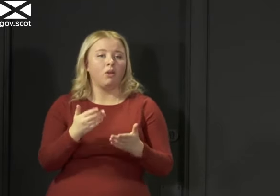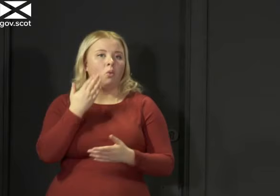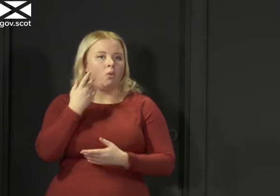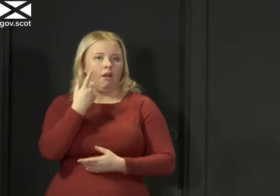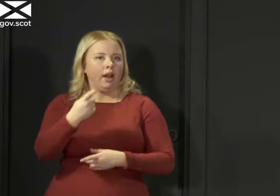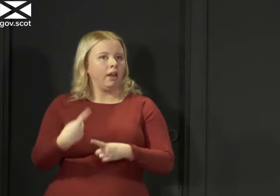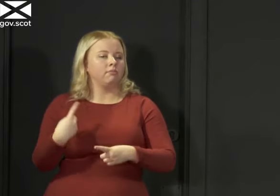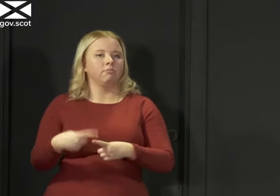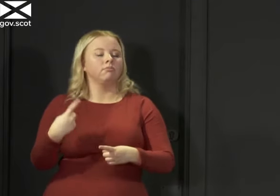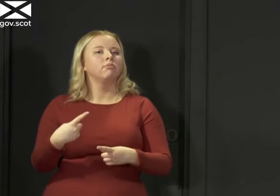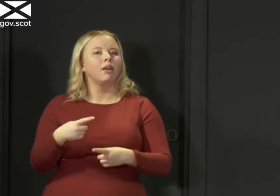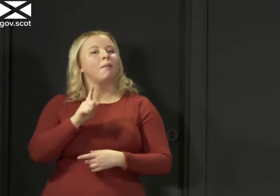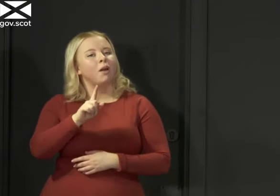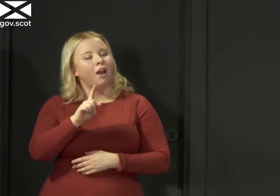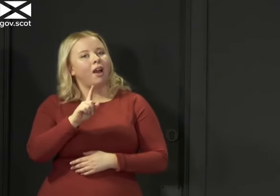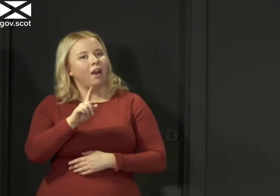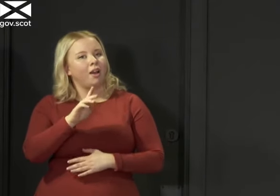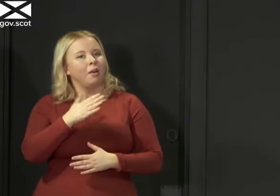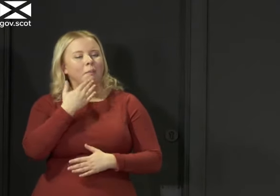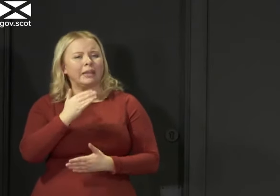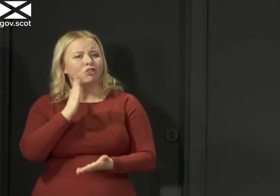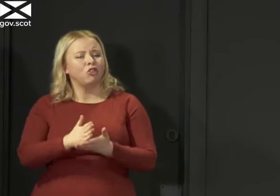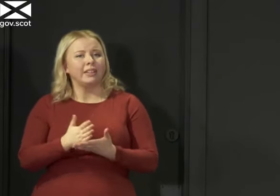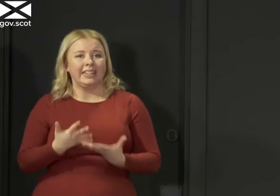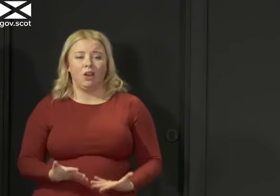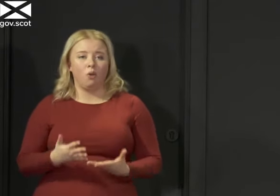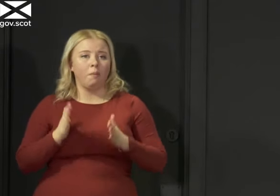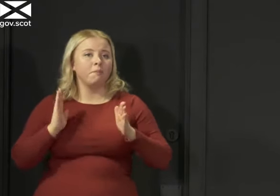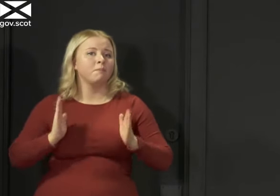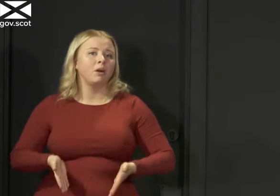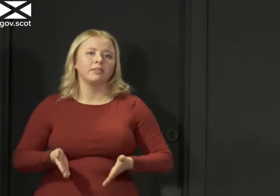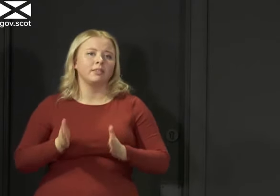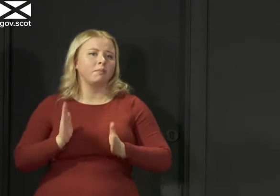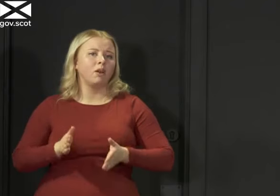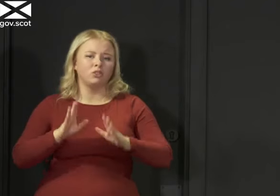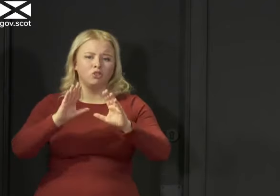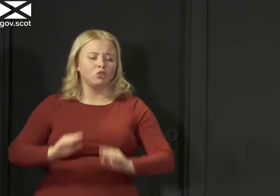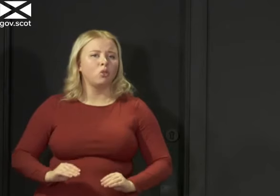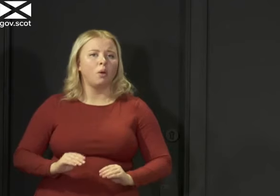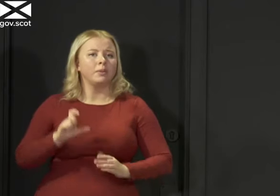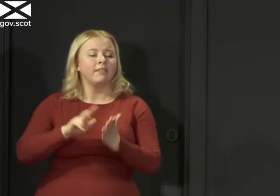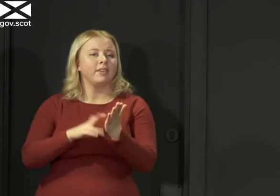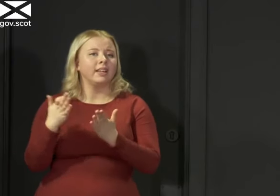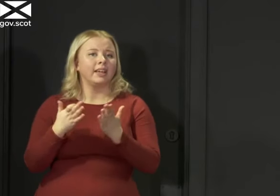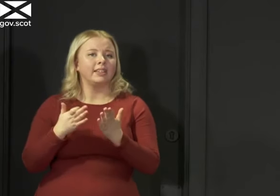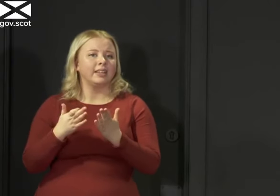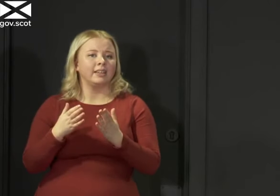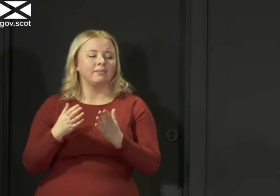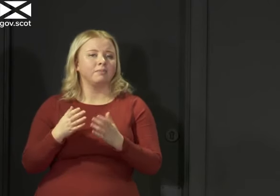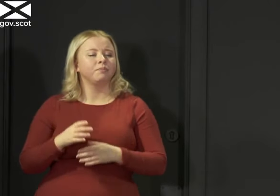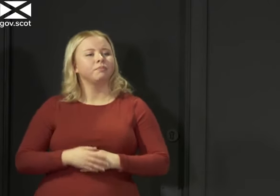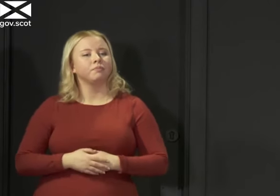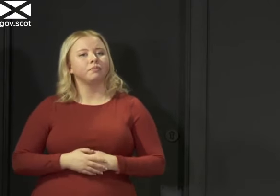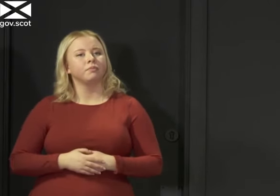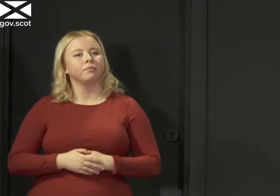other side of that is please trust me when I say right now it is necessary in order to stop this virus running out of control again in